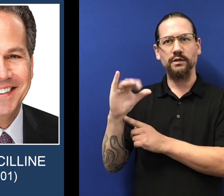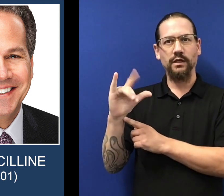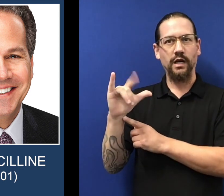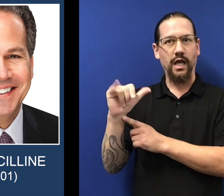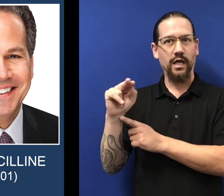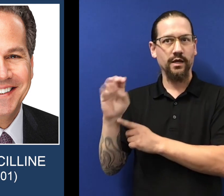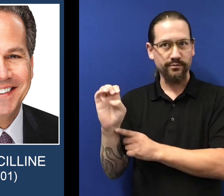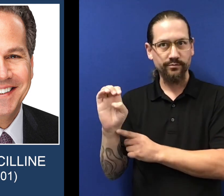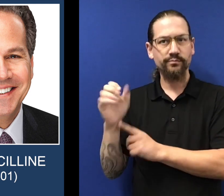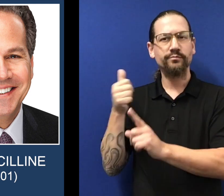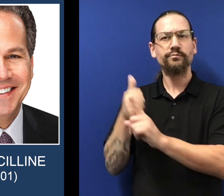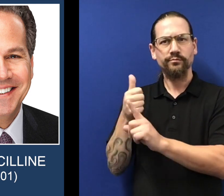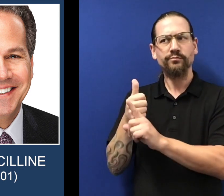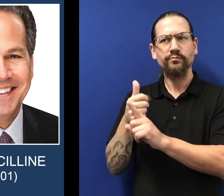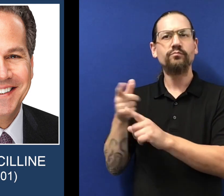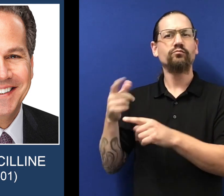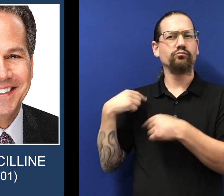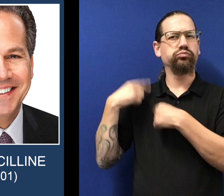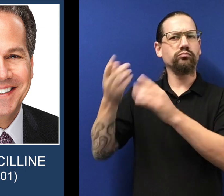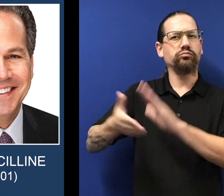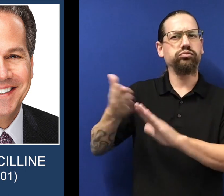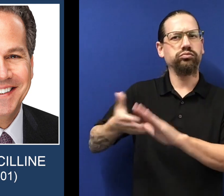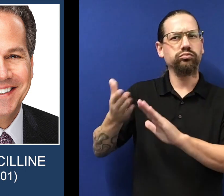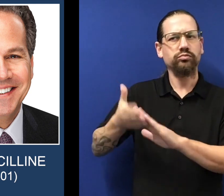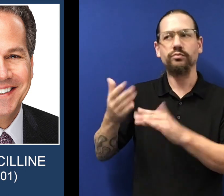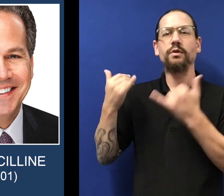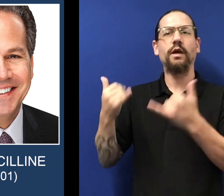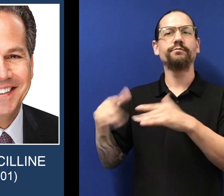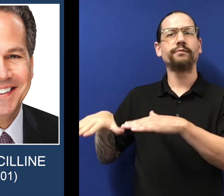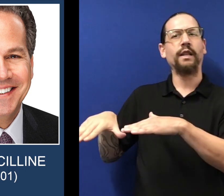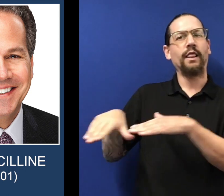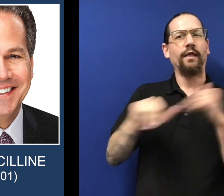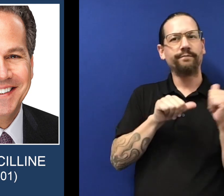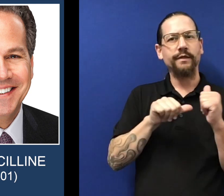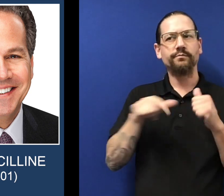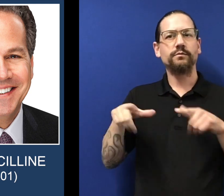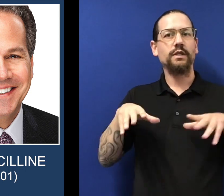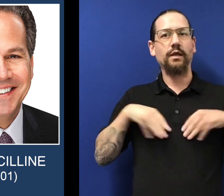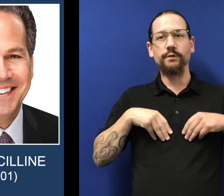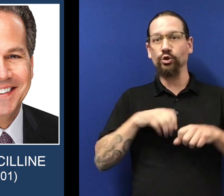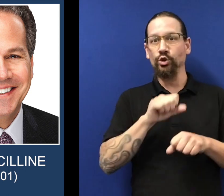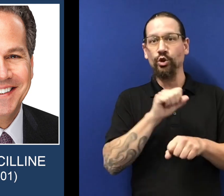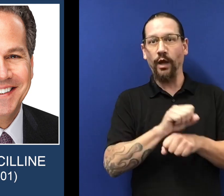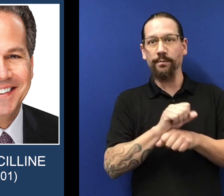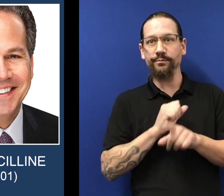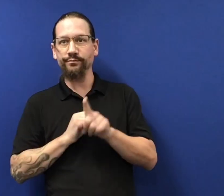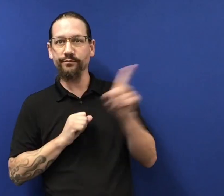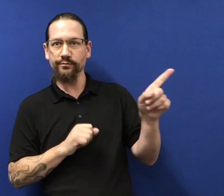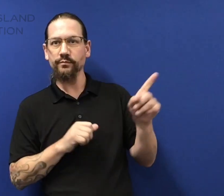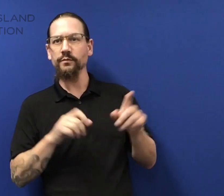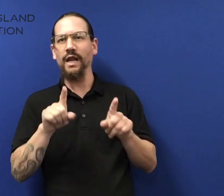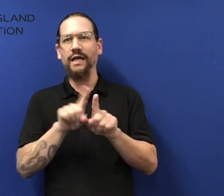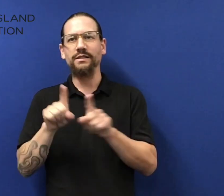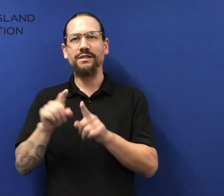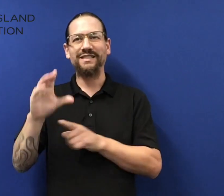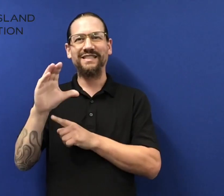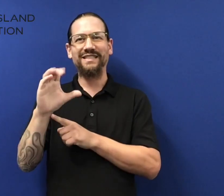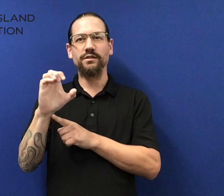David Chicheling. He has served as your congressman for 12 years, since 2011, and he has